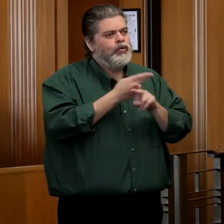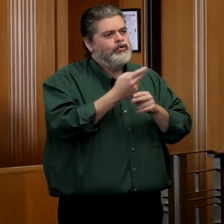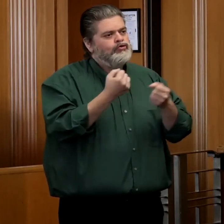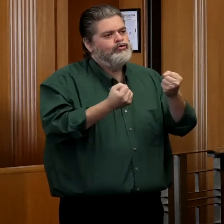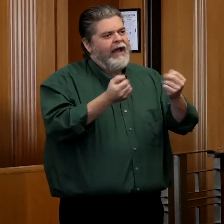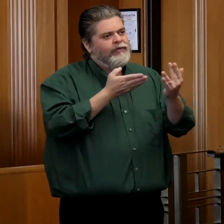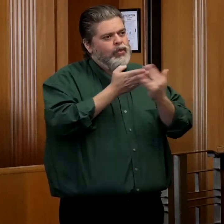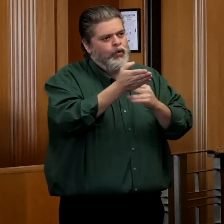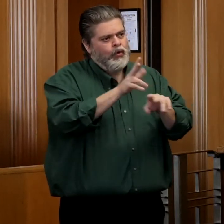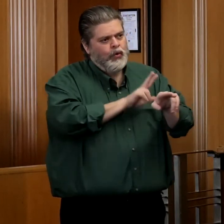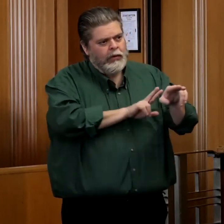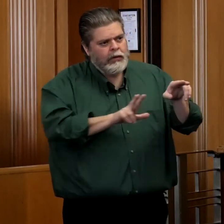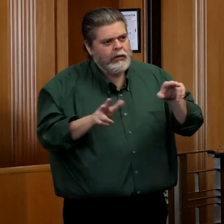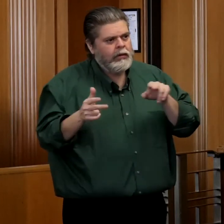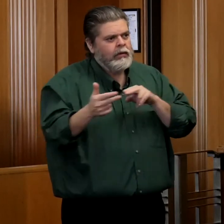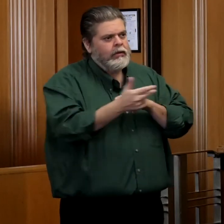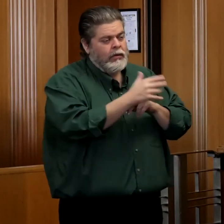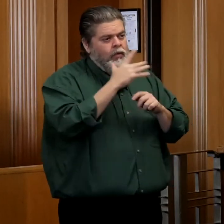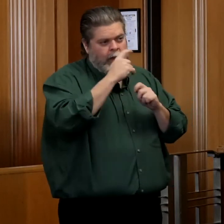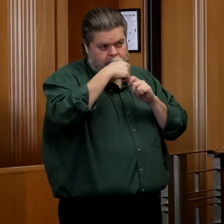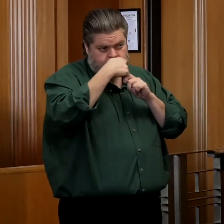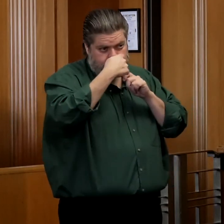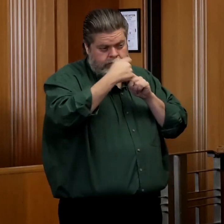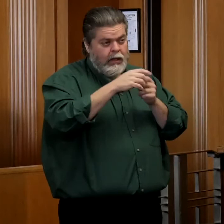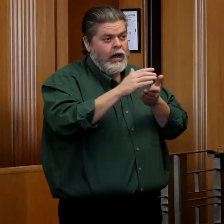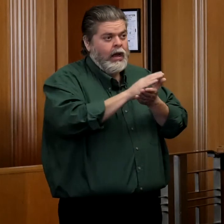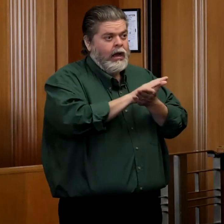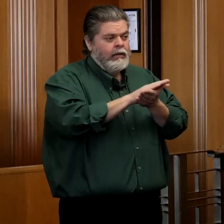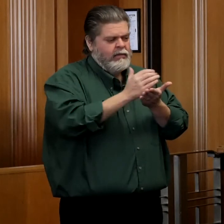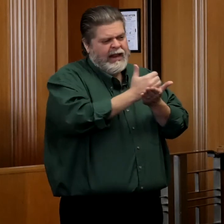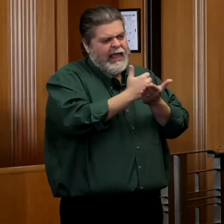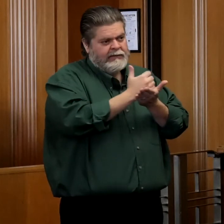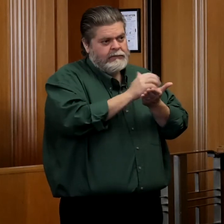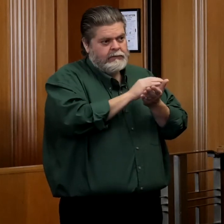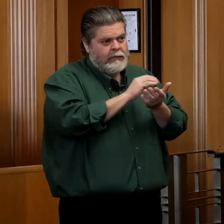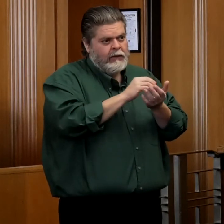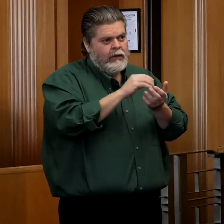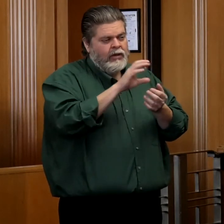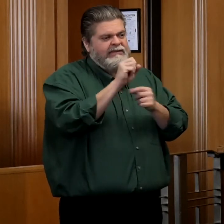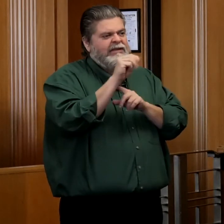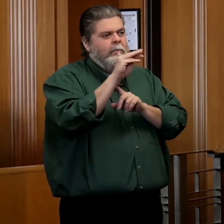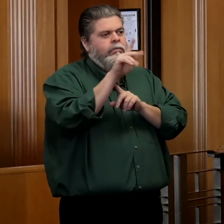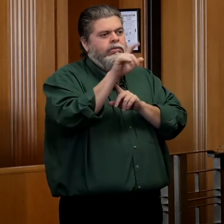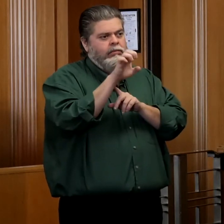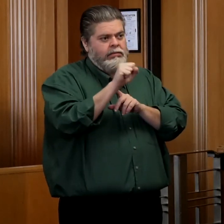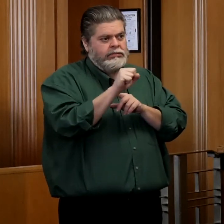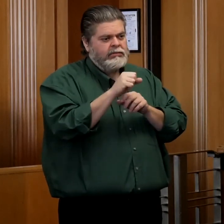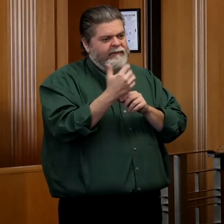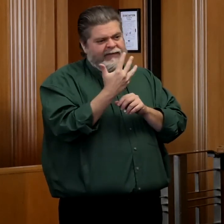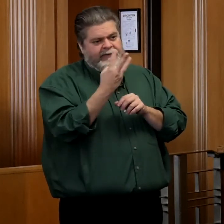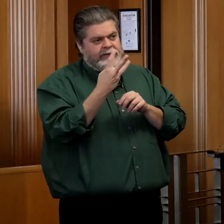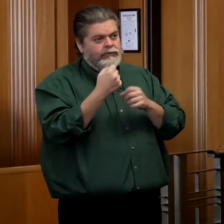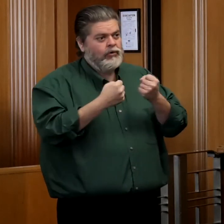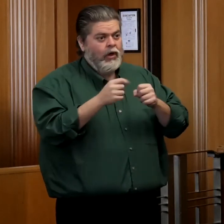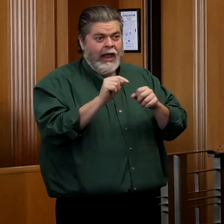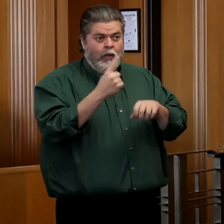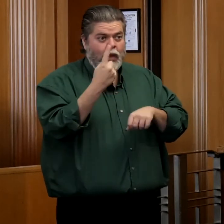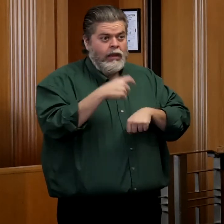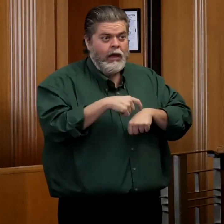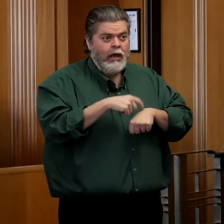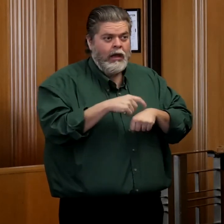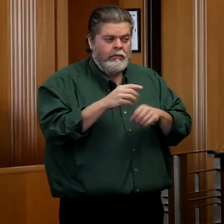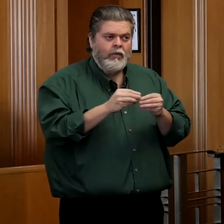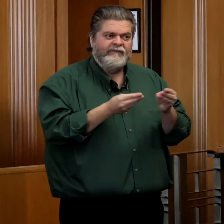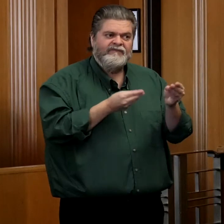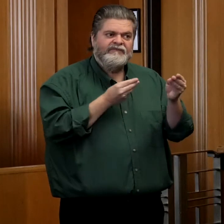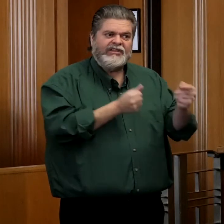environment where they can do sample collections on six cars at a time, we're very, very efficient with that. In